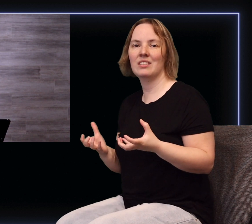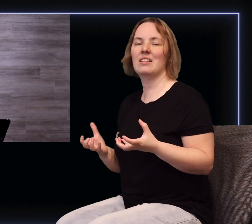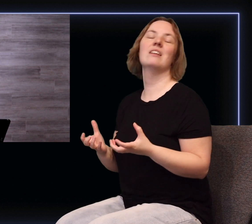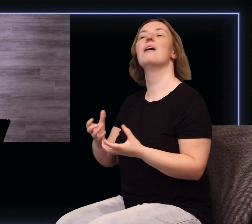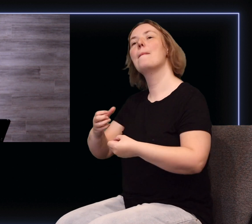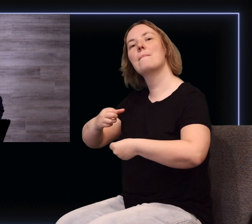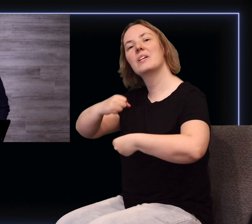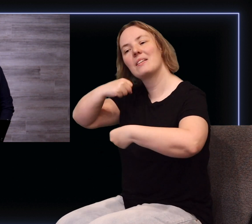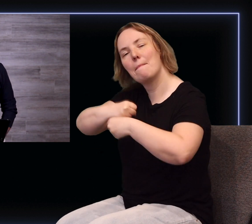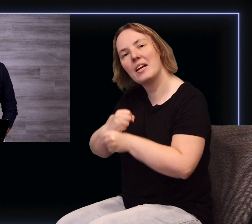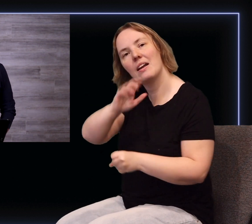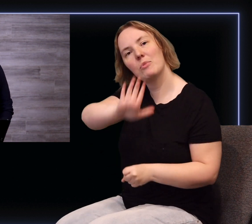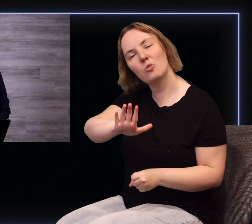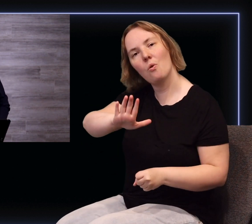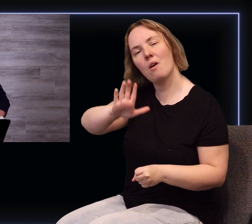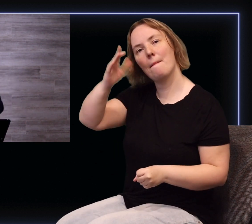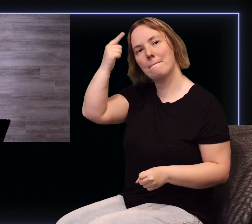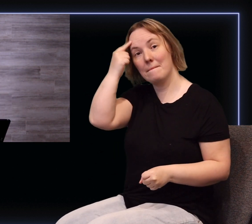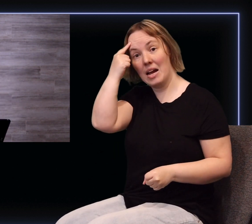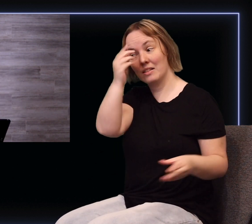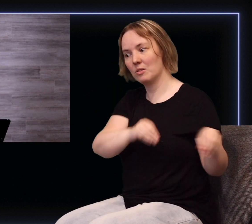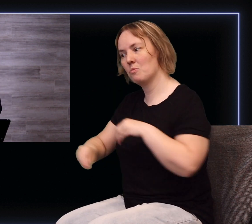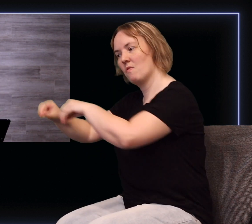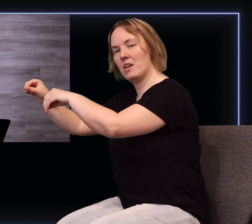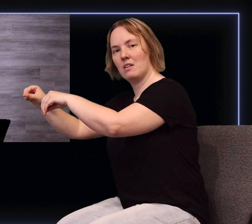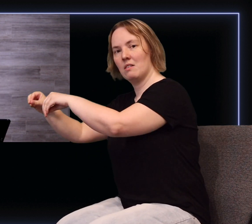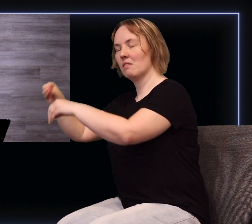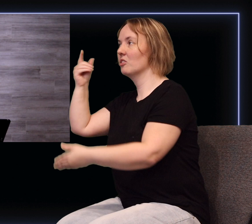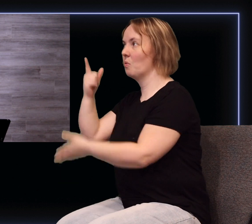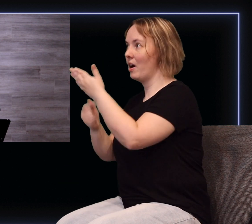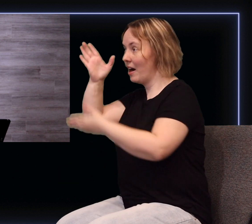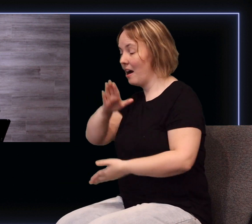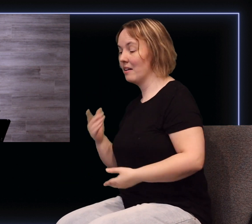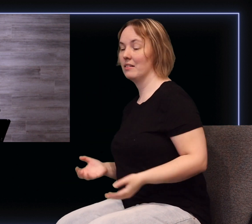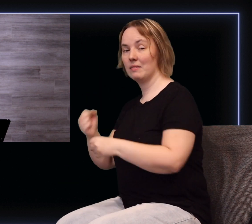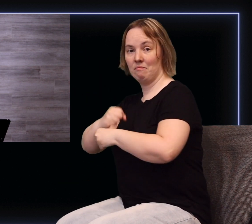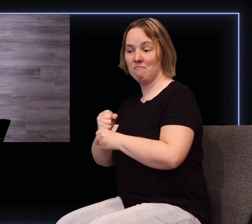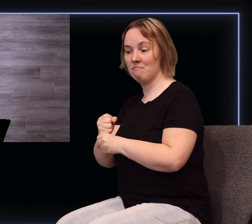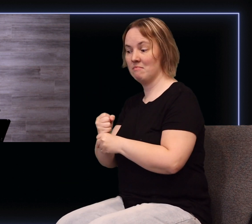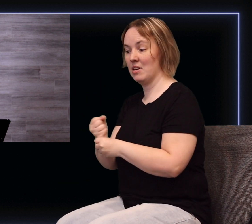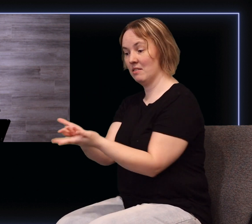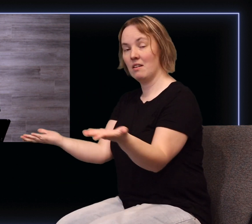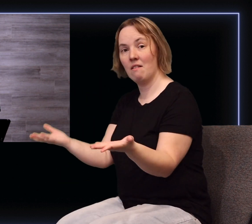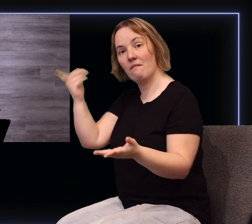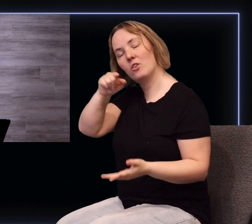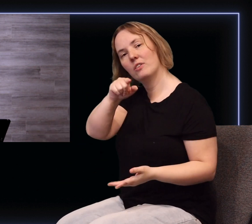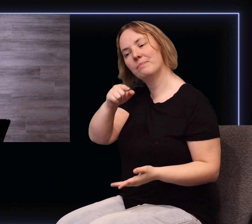by making up your mind to move into what it is that God has made available for you. Jesus then